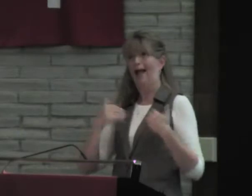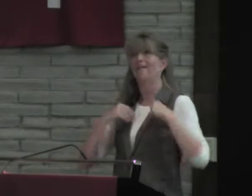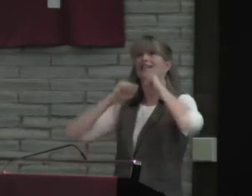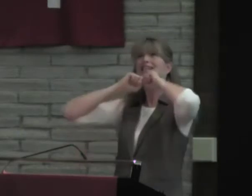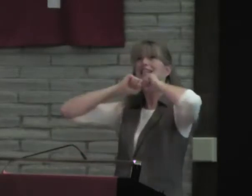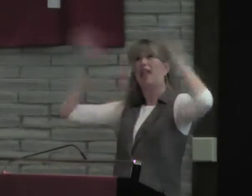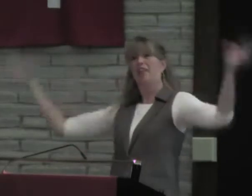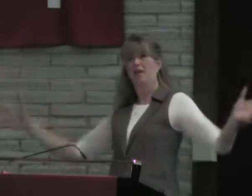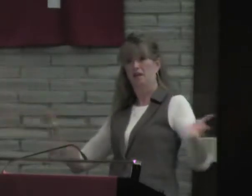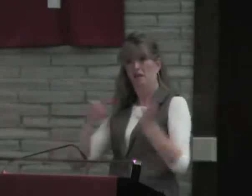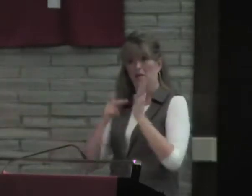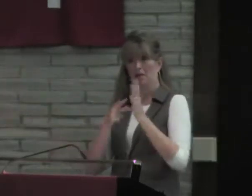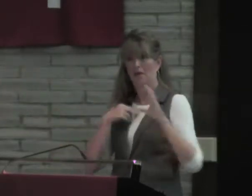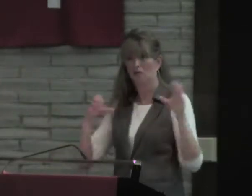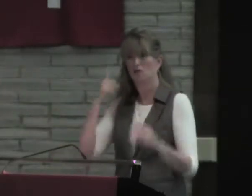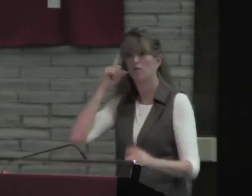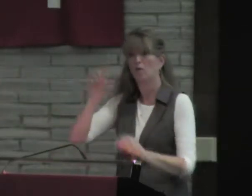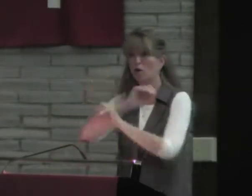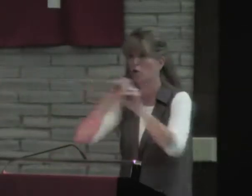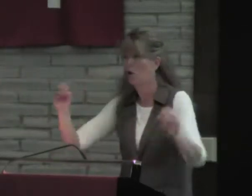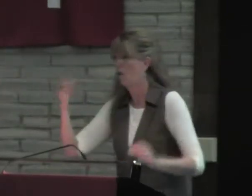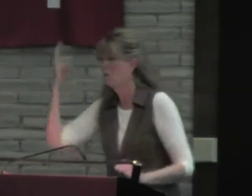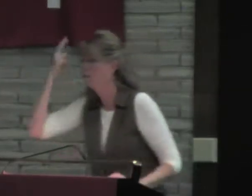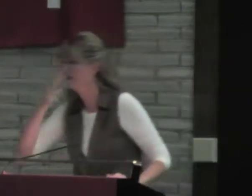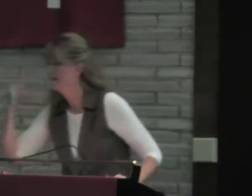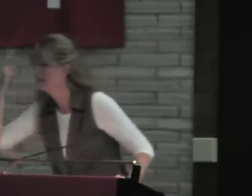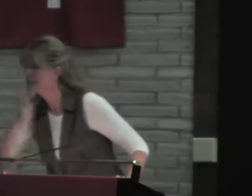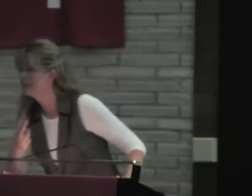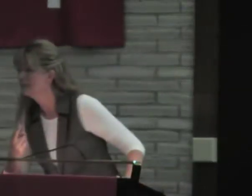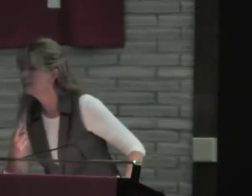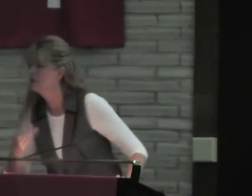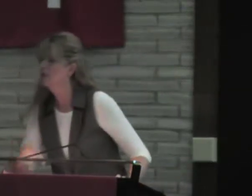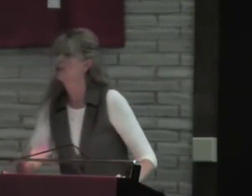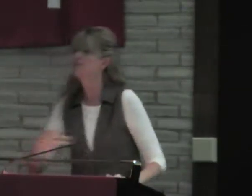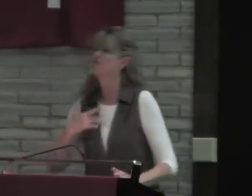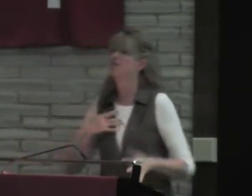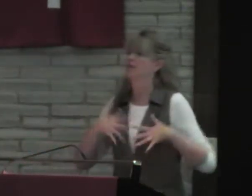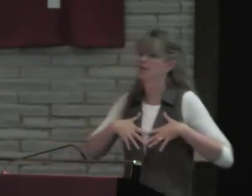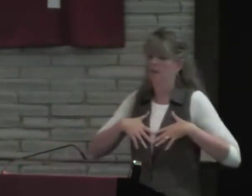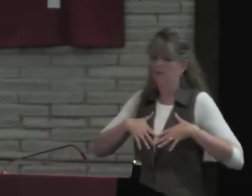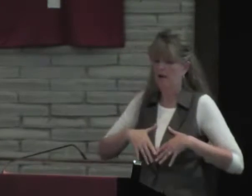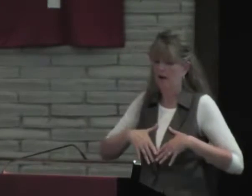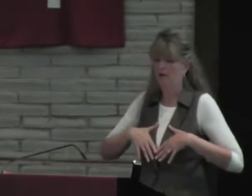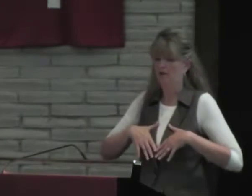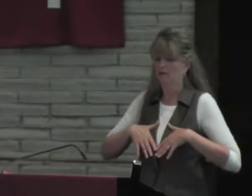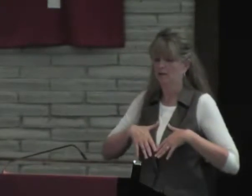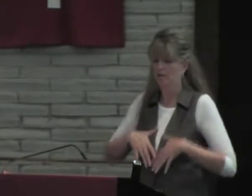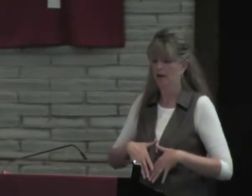I have nothing. Does that mean I'm doing it for no reason? And he's feeling